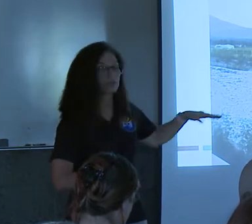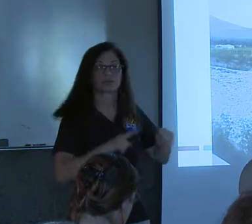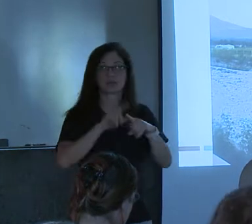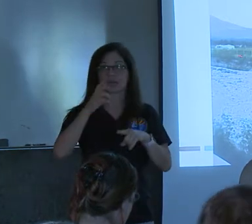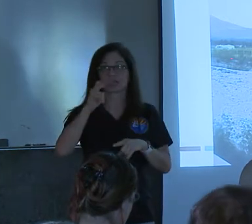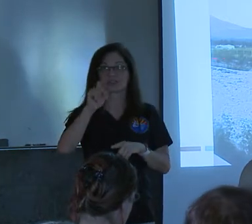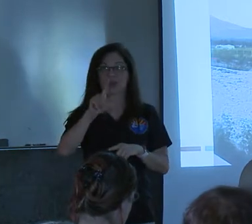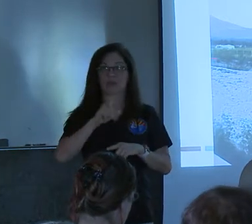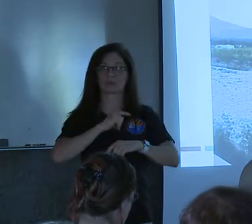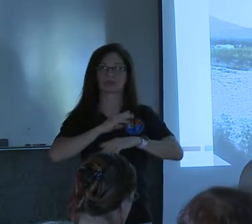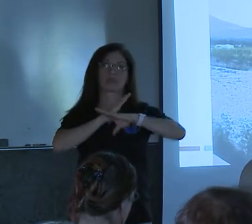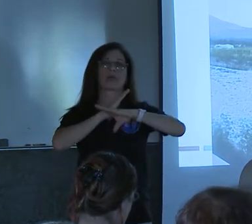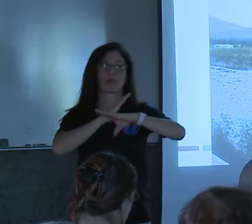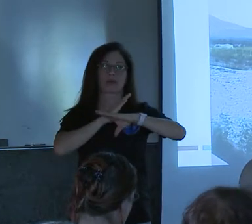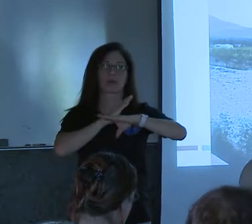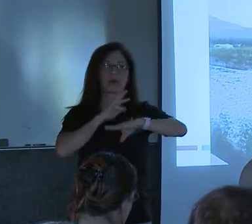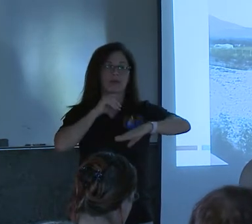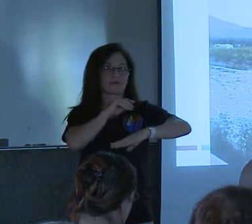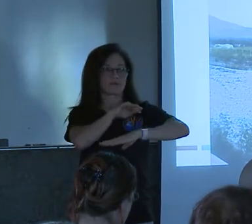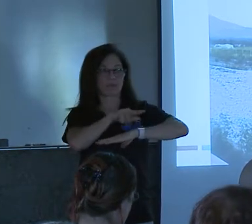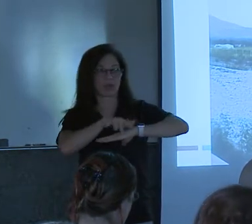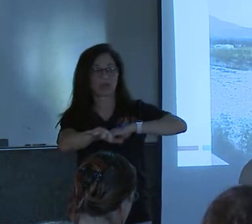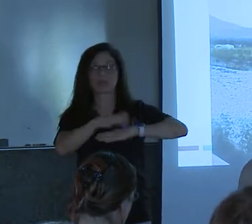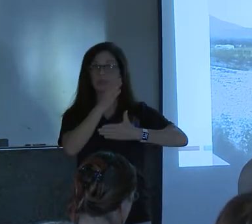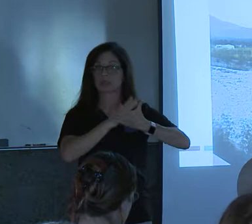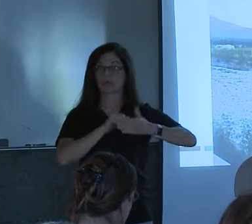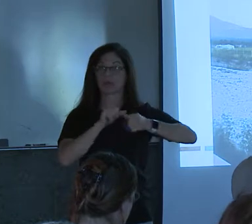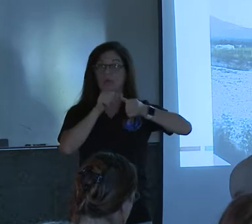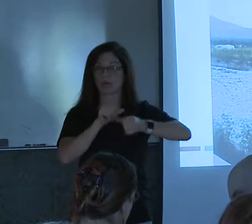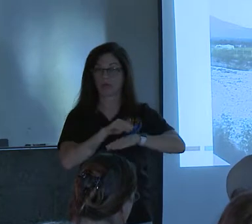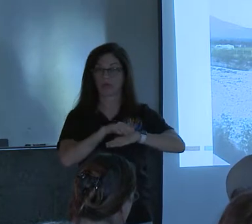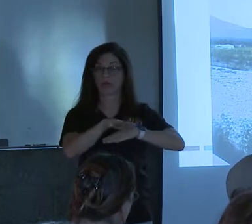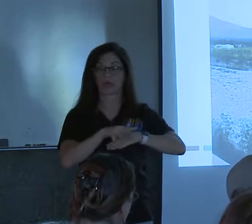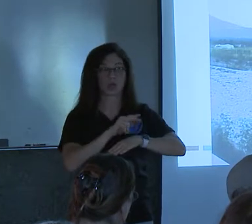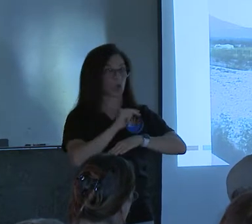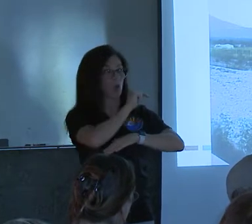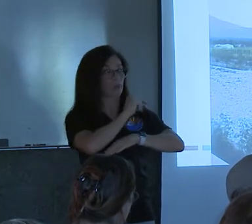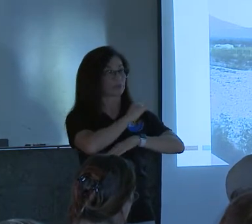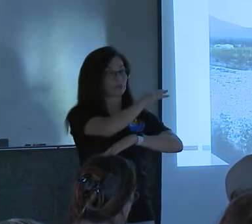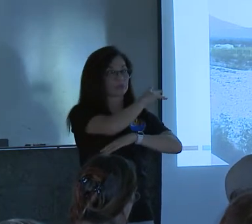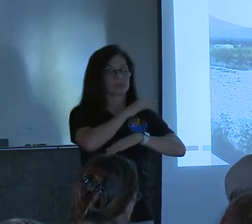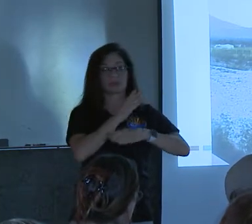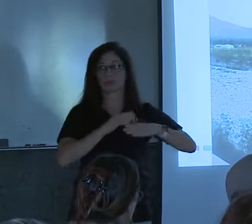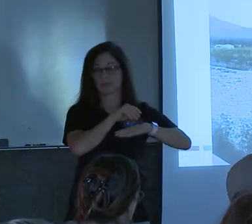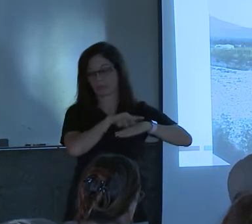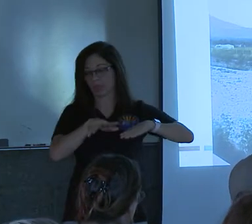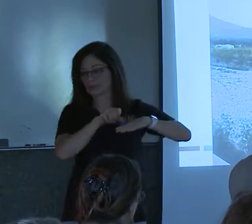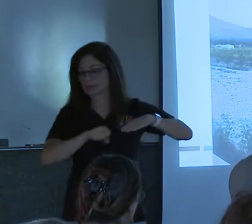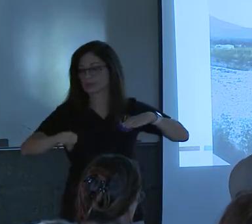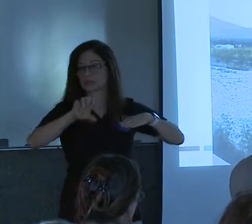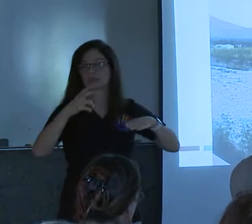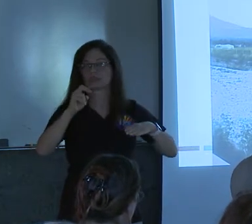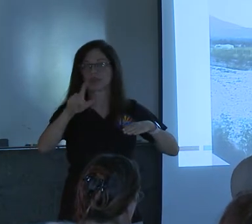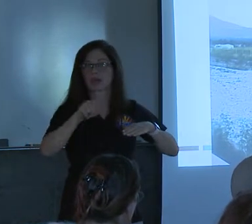and the flow came out. Some of it continued north and some of it went back down into the channel